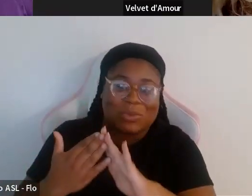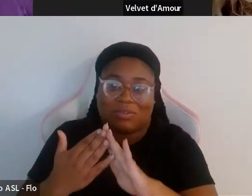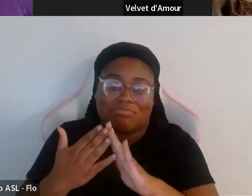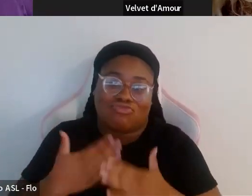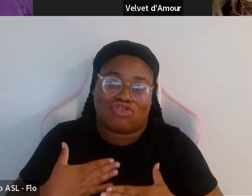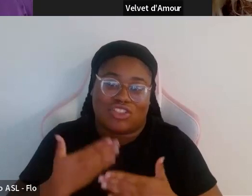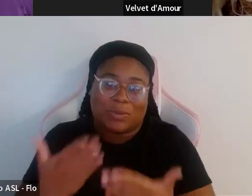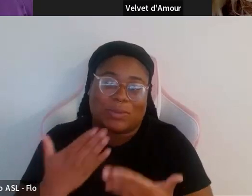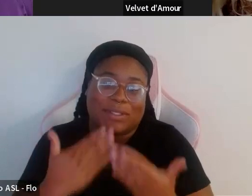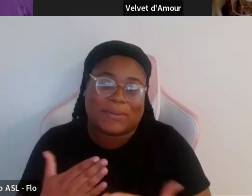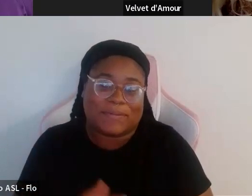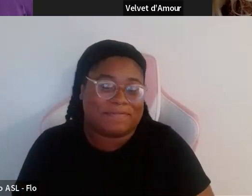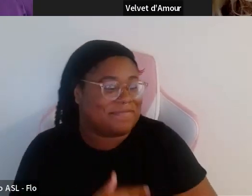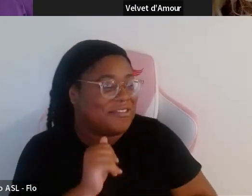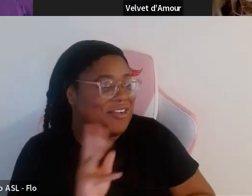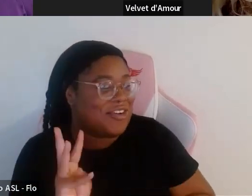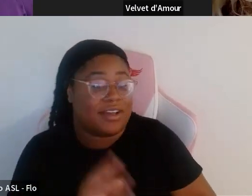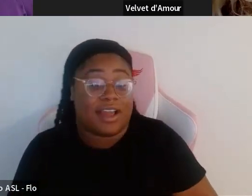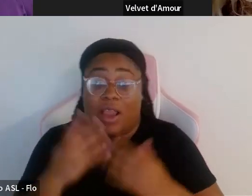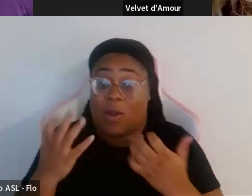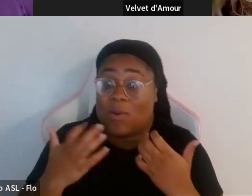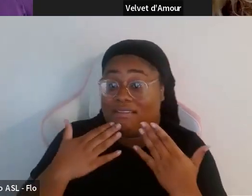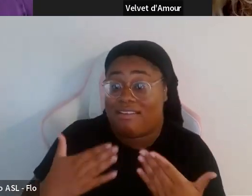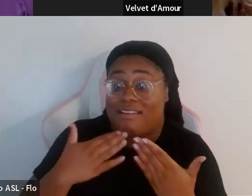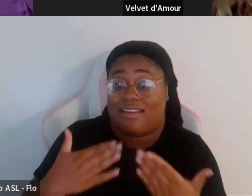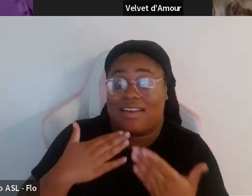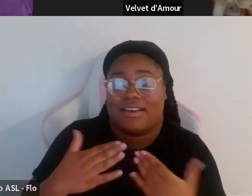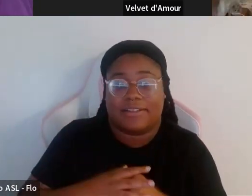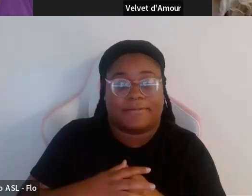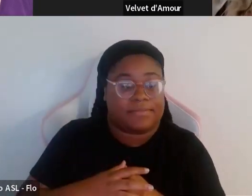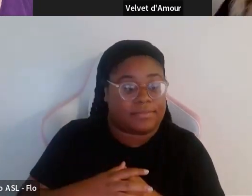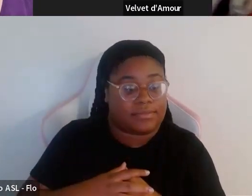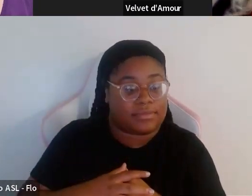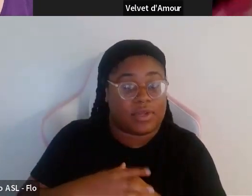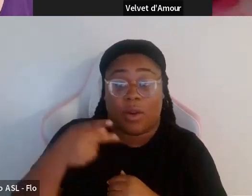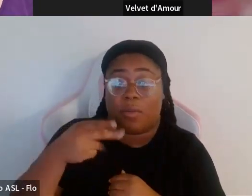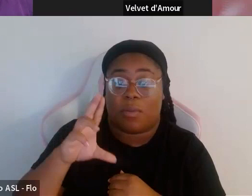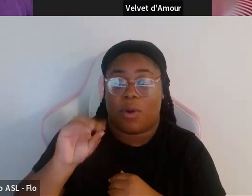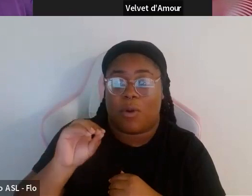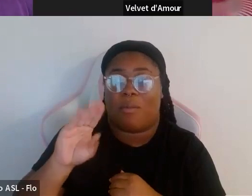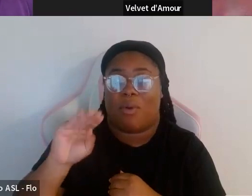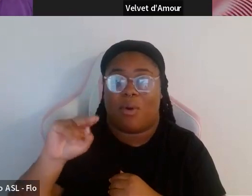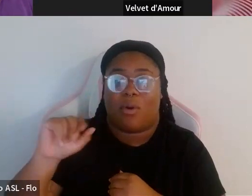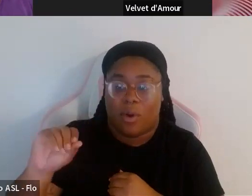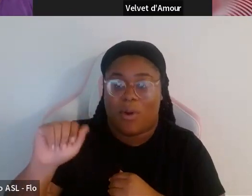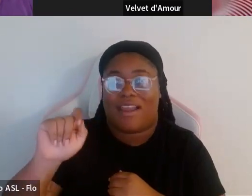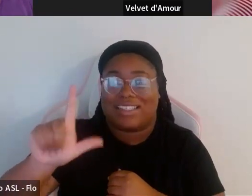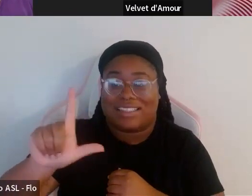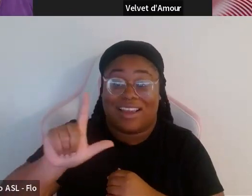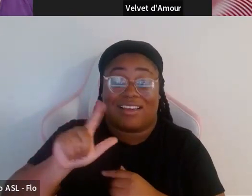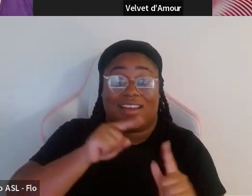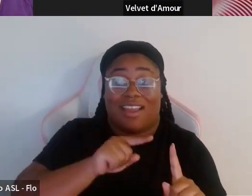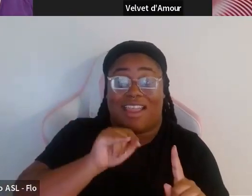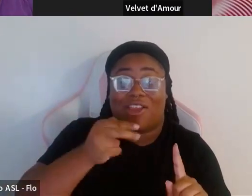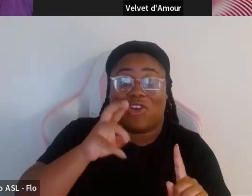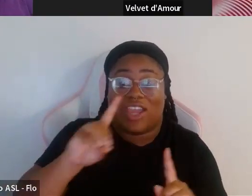you and um i also want to thank um pro bono asl flow and ingrid